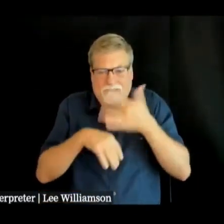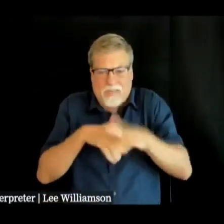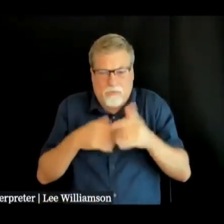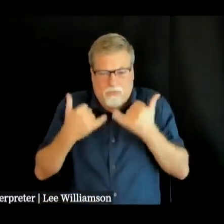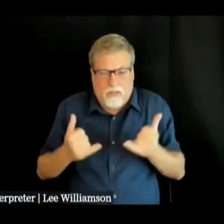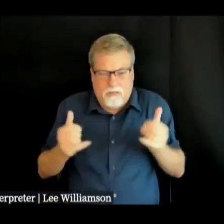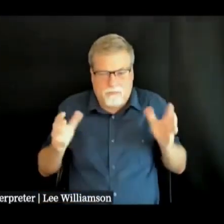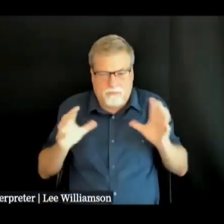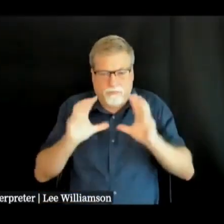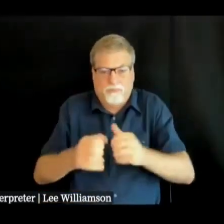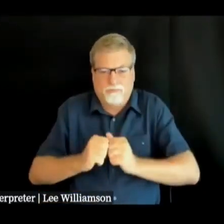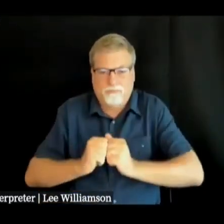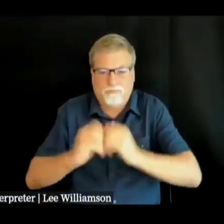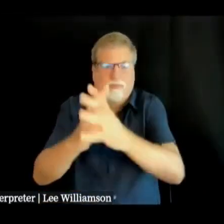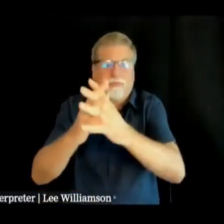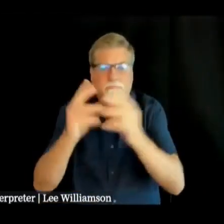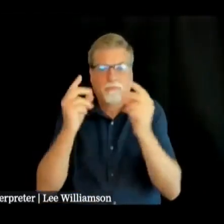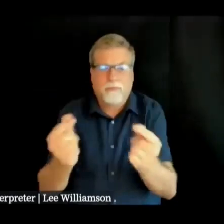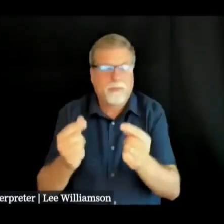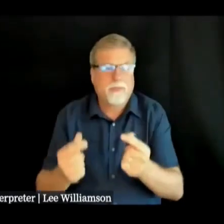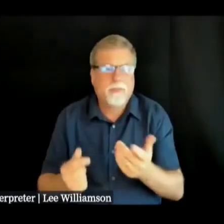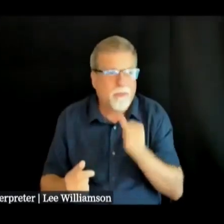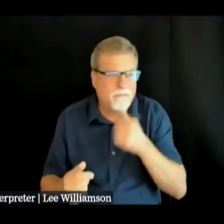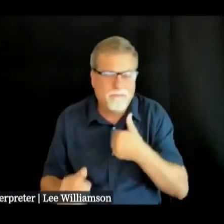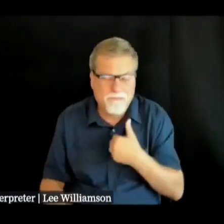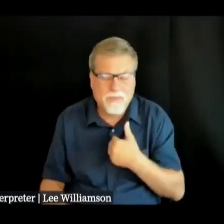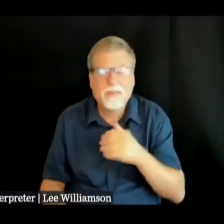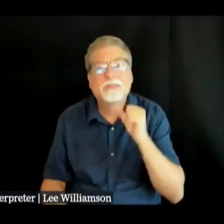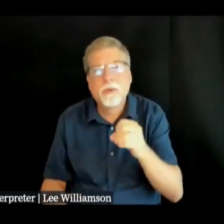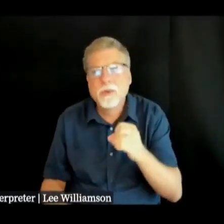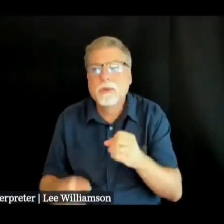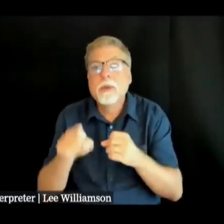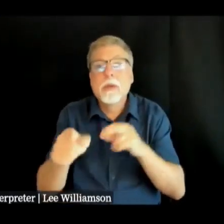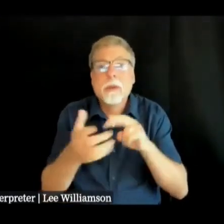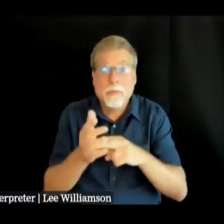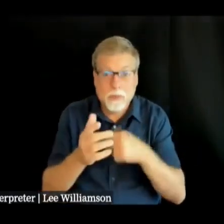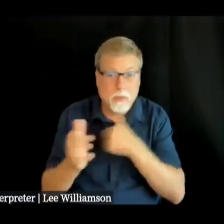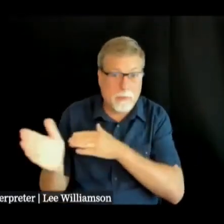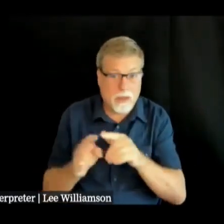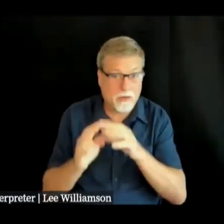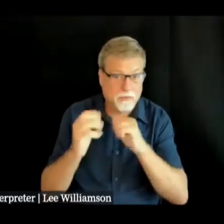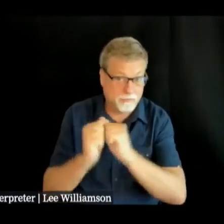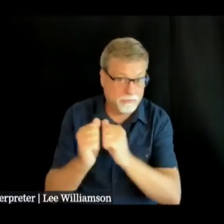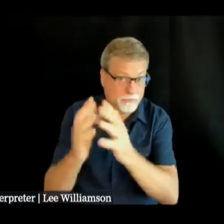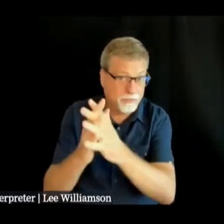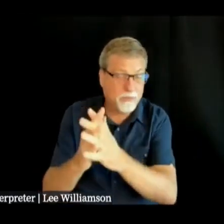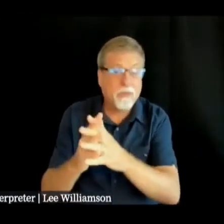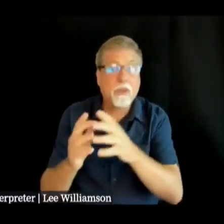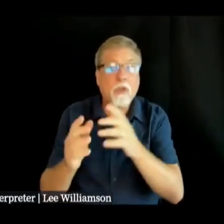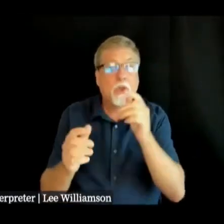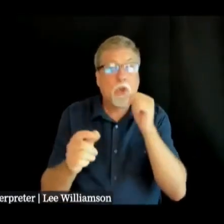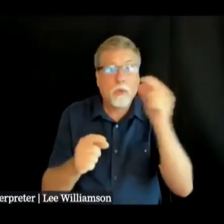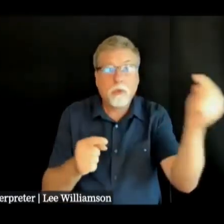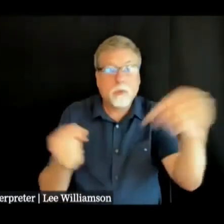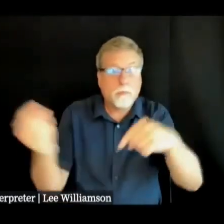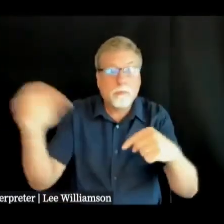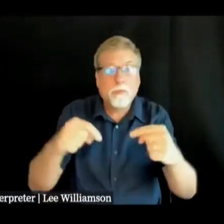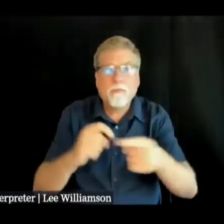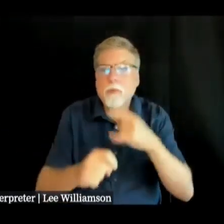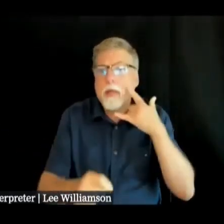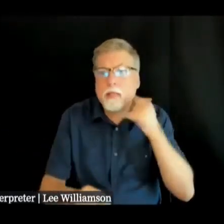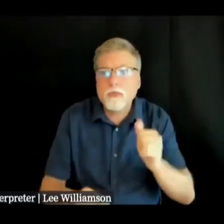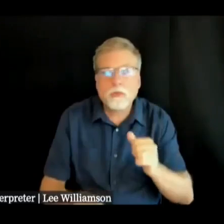at our just in our backyard right so some of these vehicles are coming from california some of them are coming from